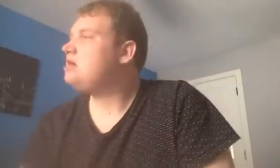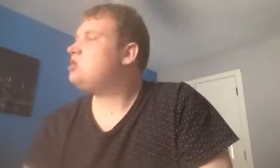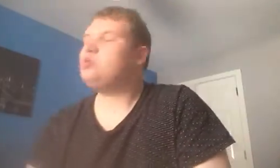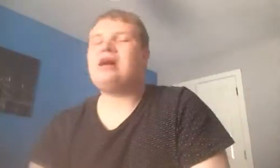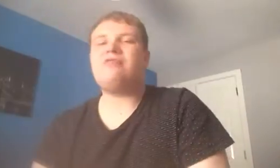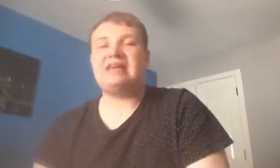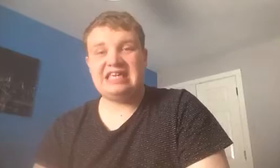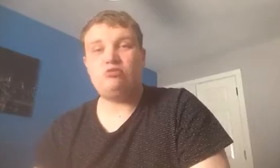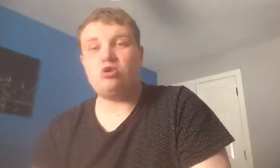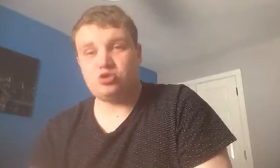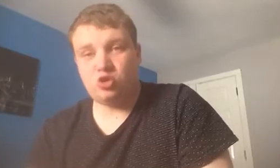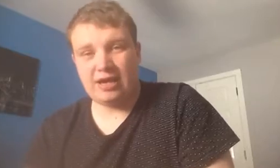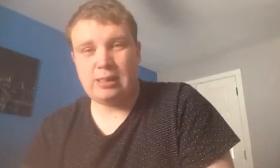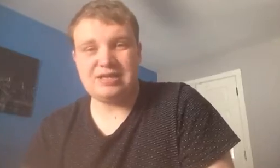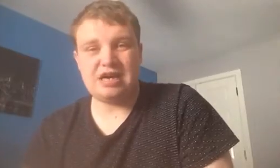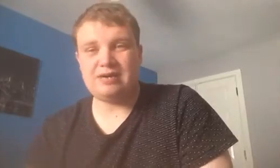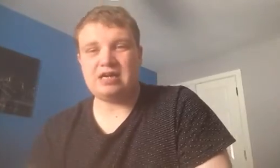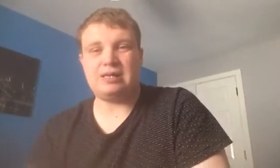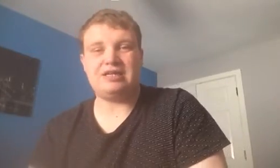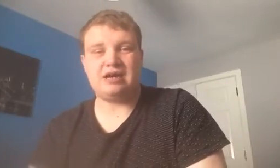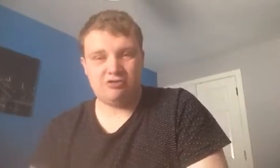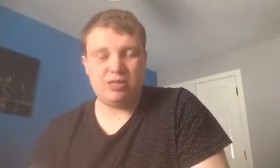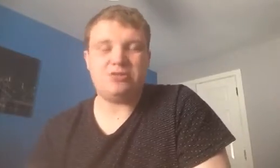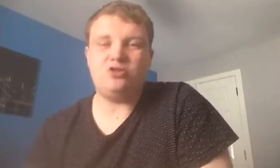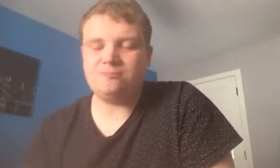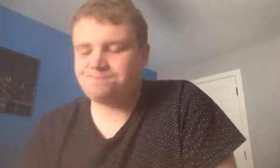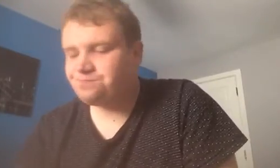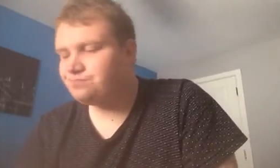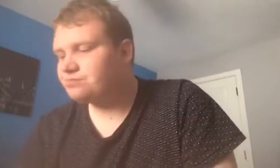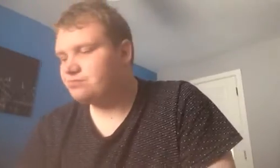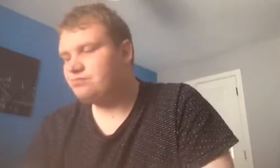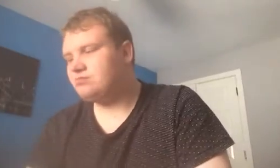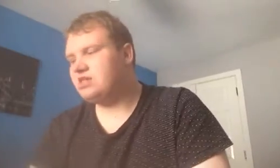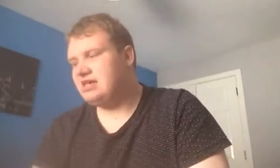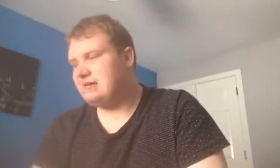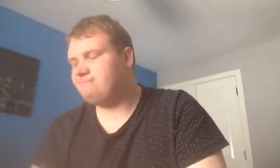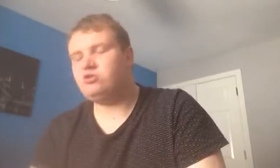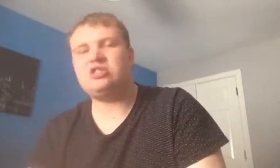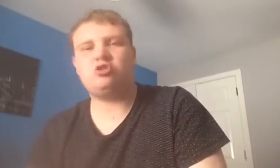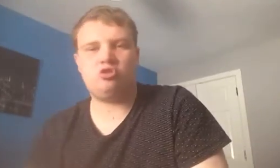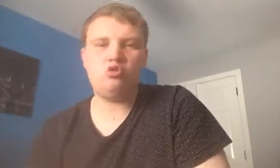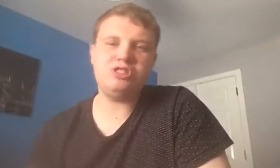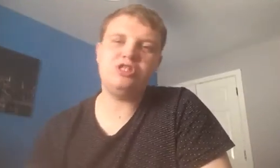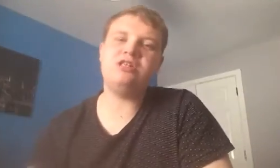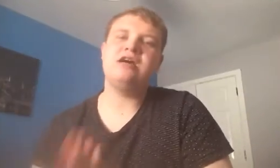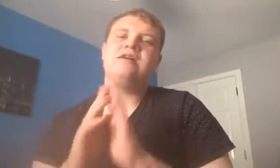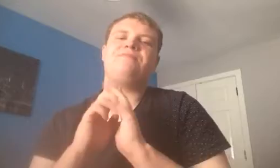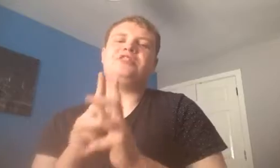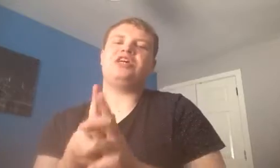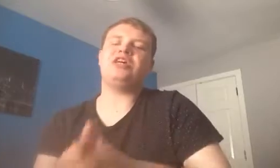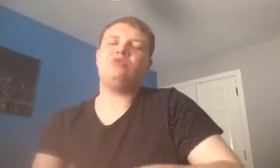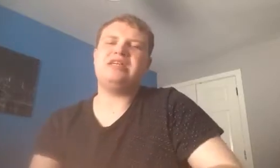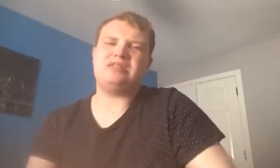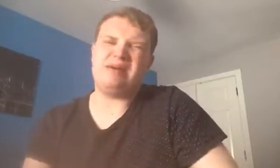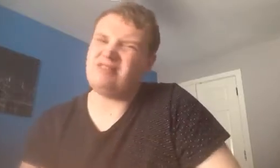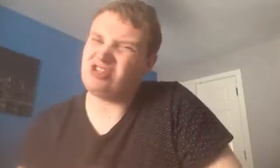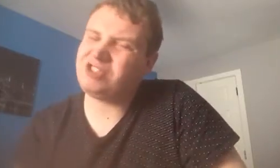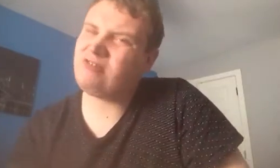So, I think he will do well in that backline, I really do. So, that's Connor Goldstone done. The second one is a bit of a transfer